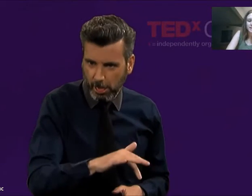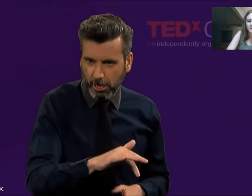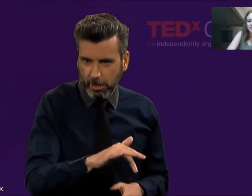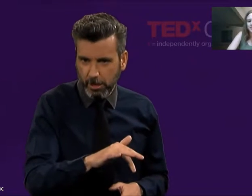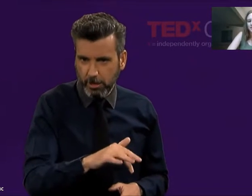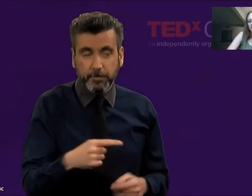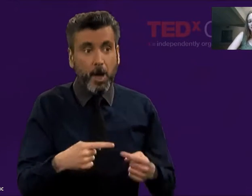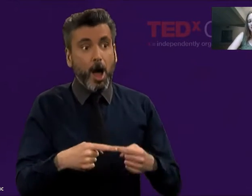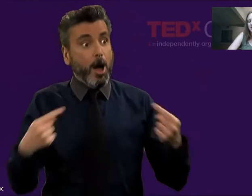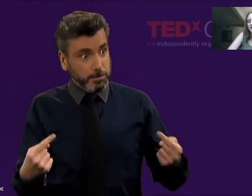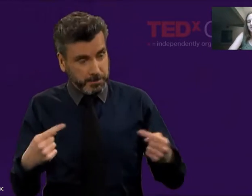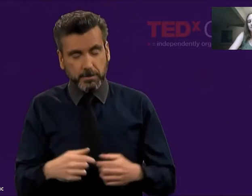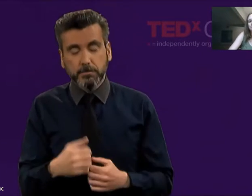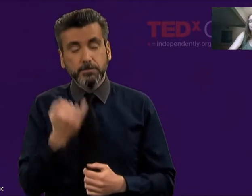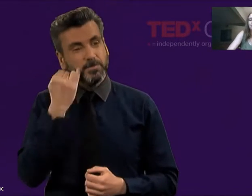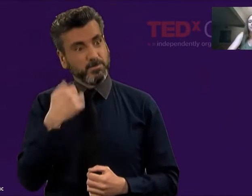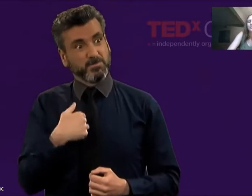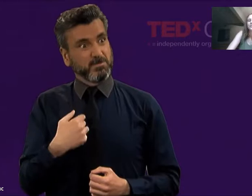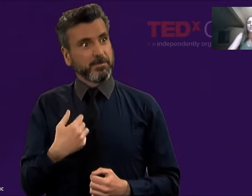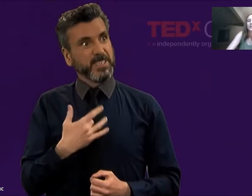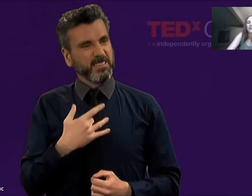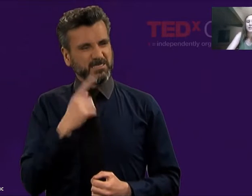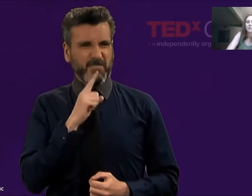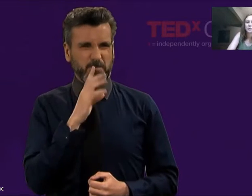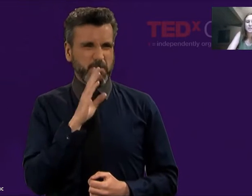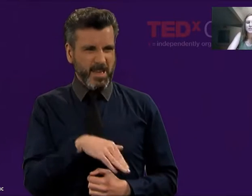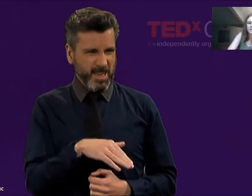will see.